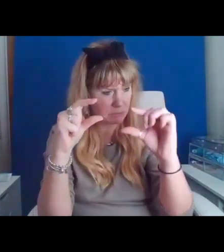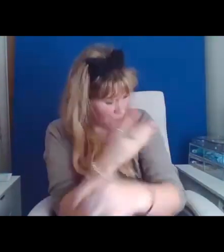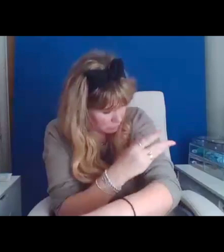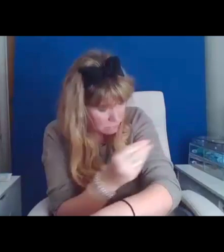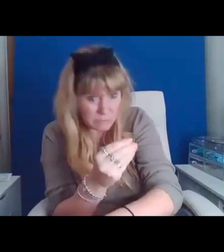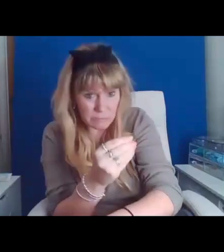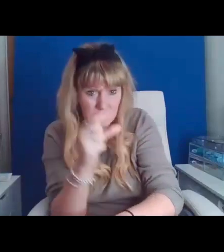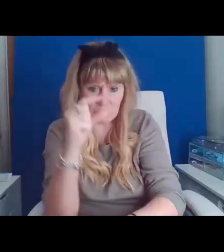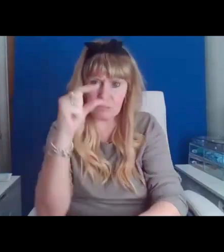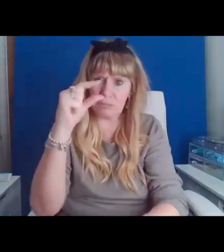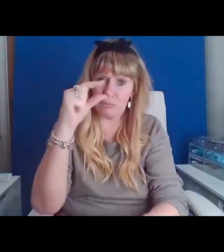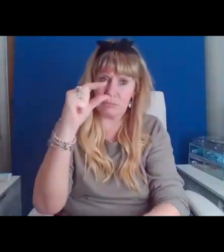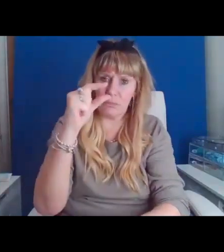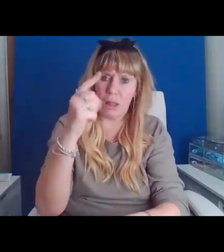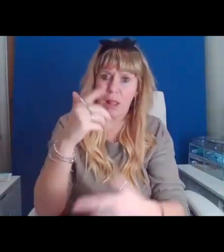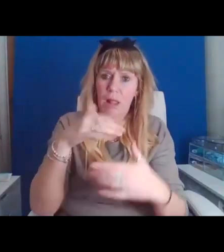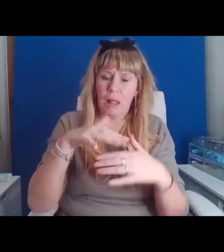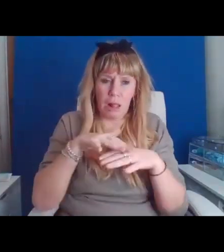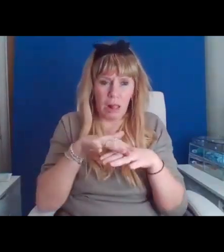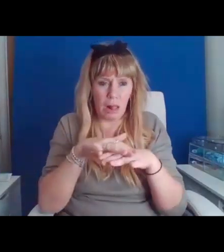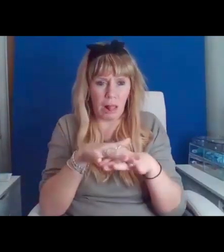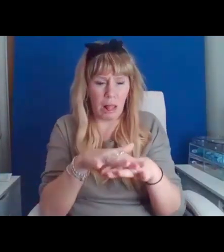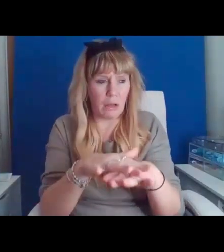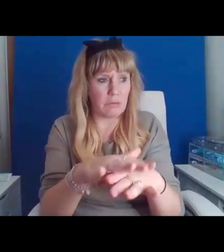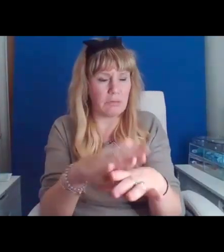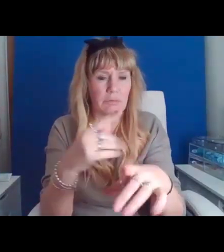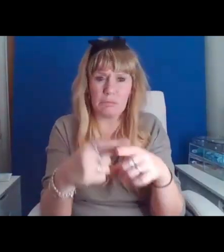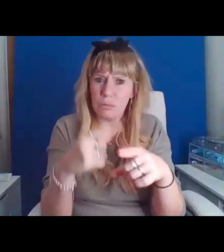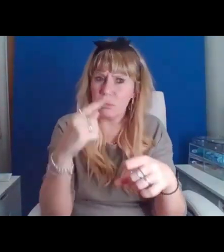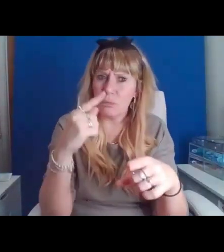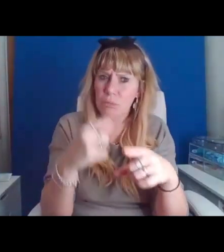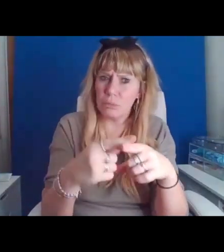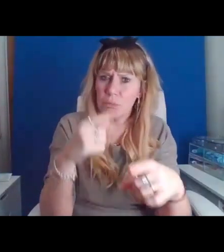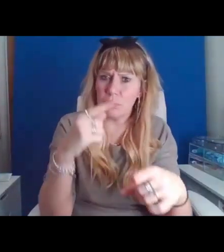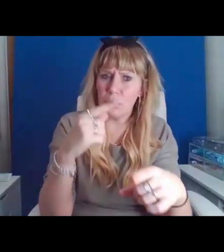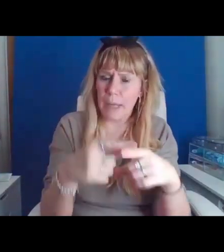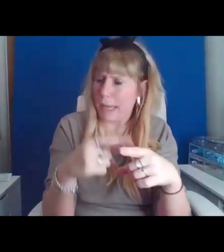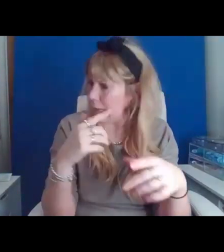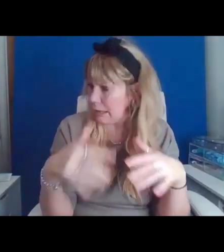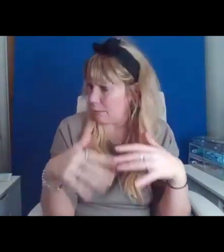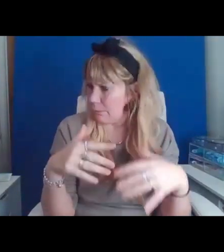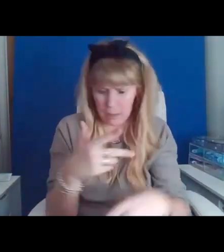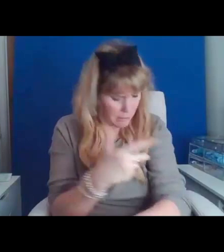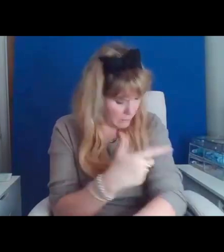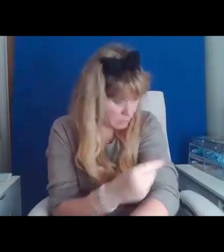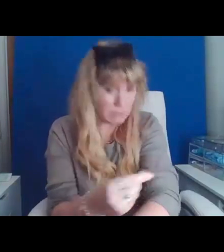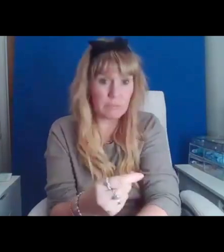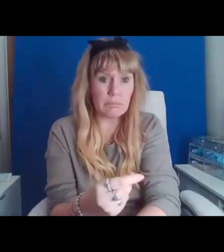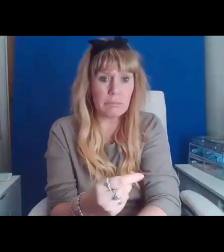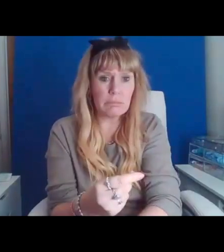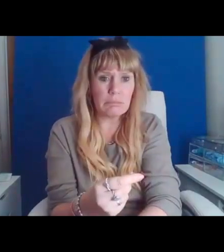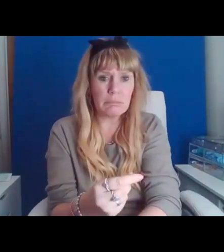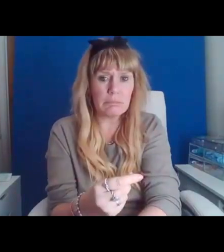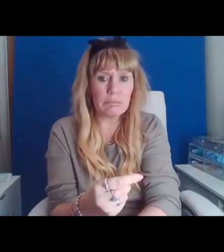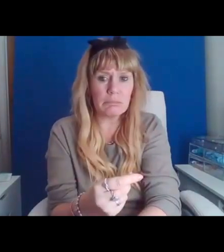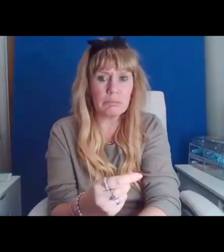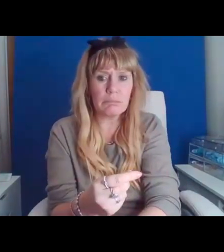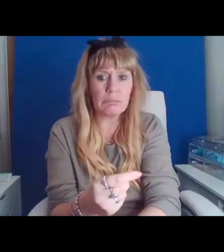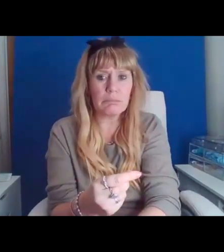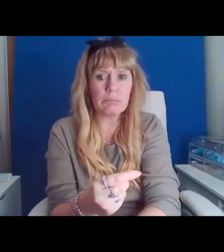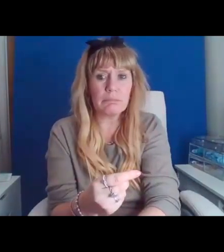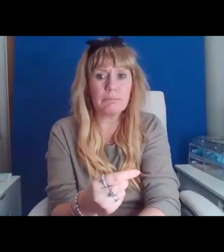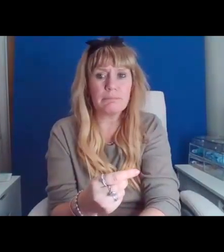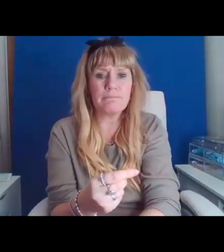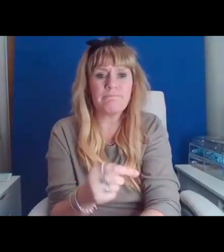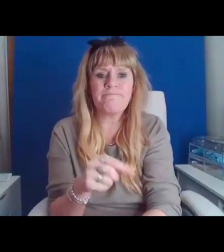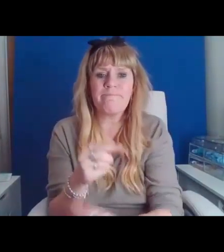spurting rush led me to marvel at how quickly and painlessly they can take these